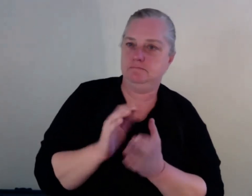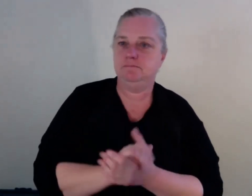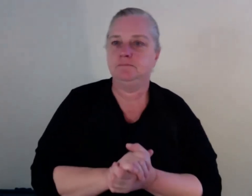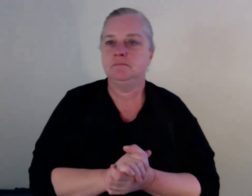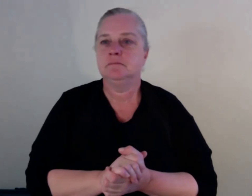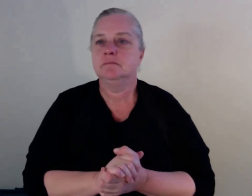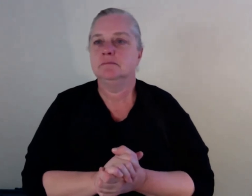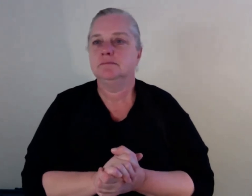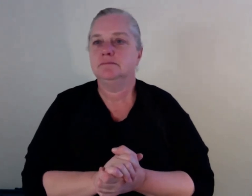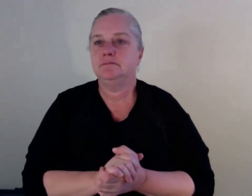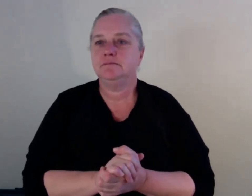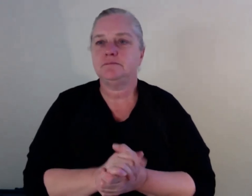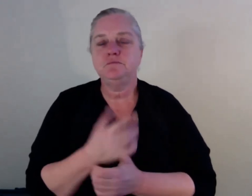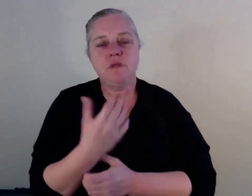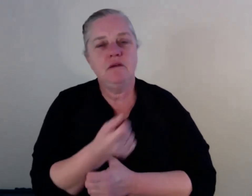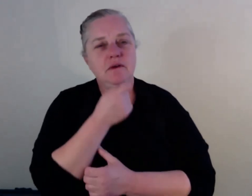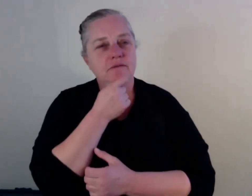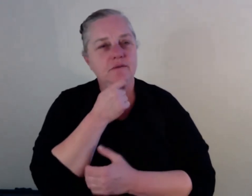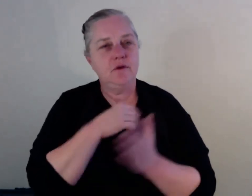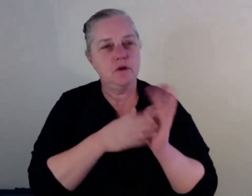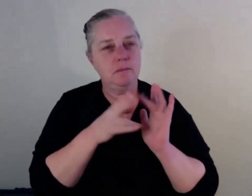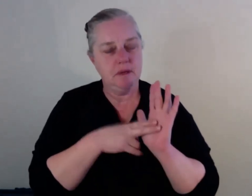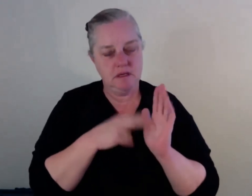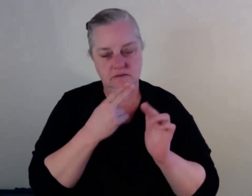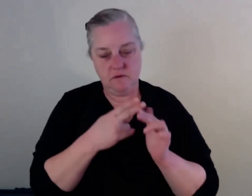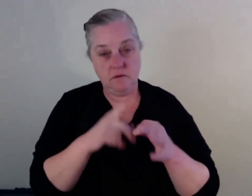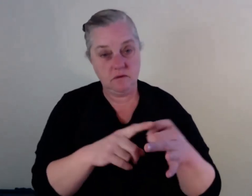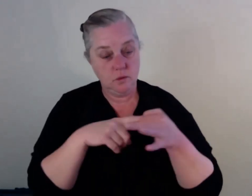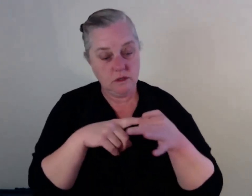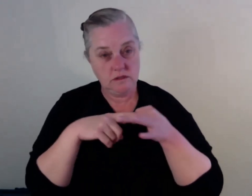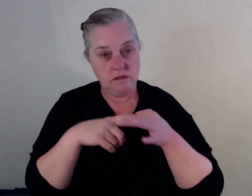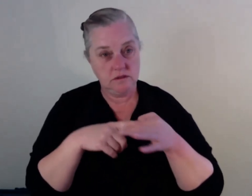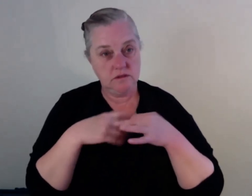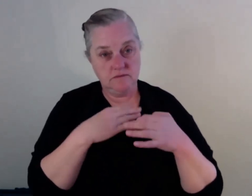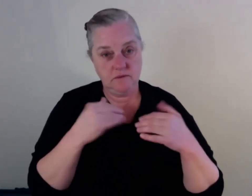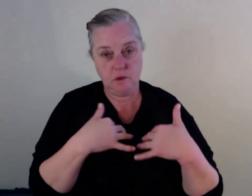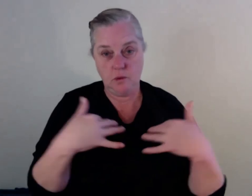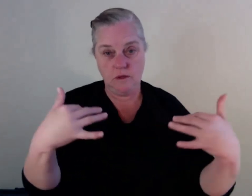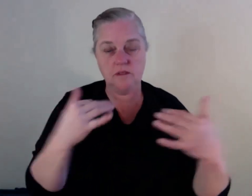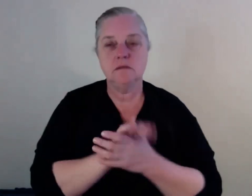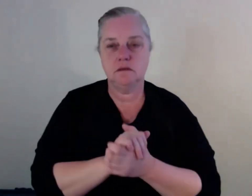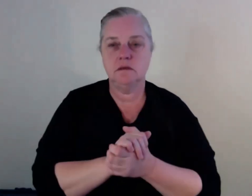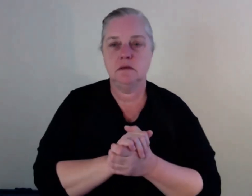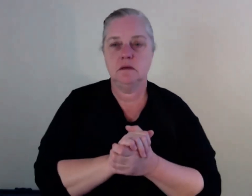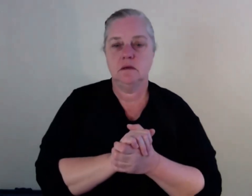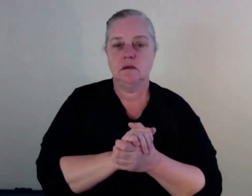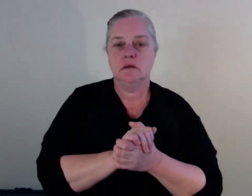little bit of time just for questions. So if anybody has any questions they would like to ask,